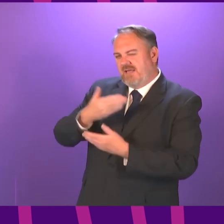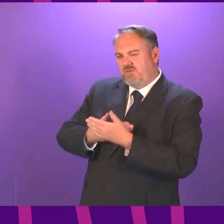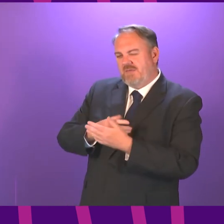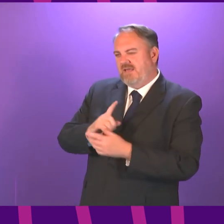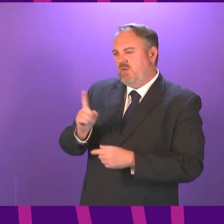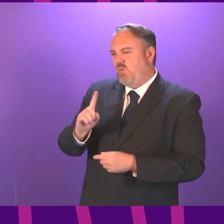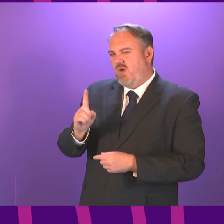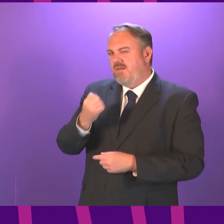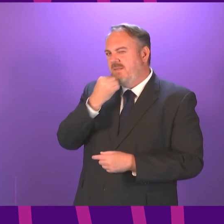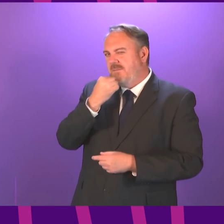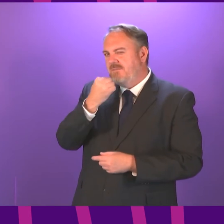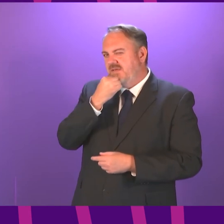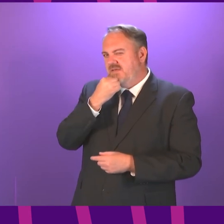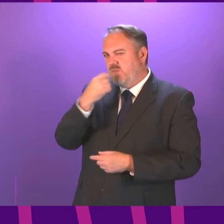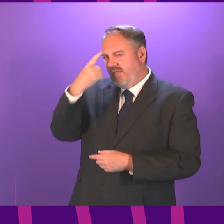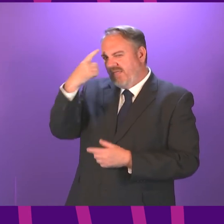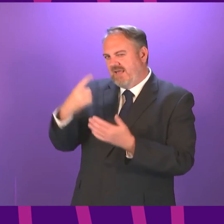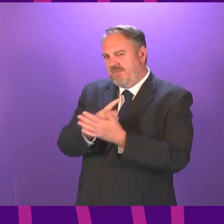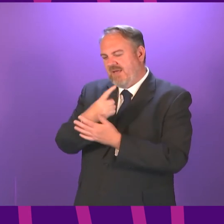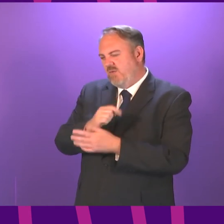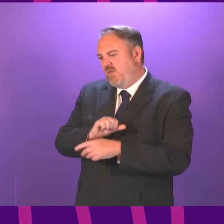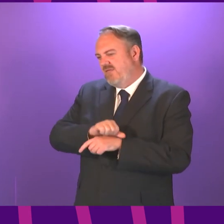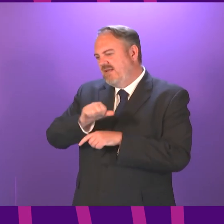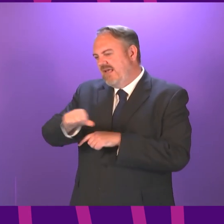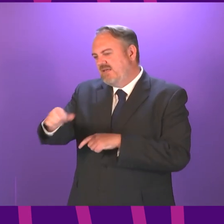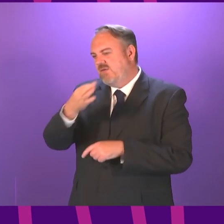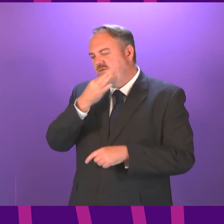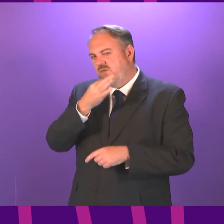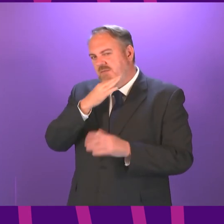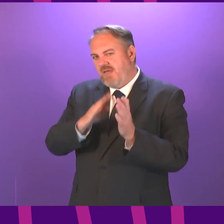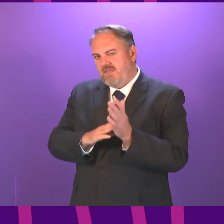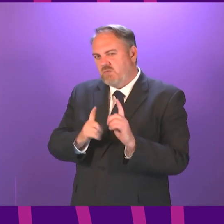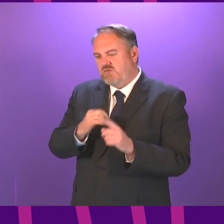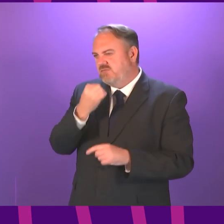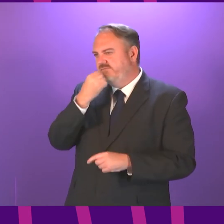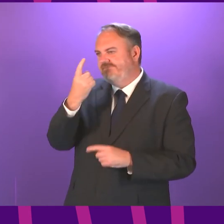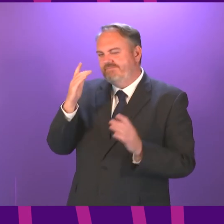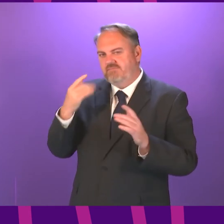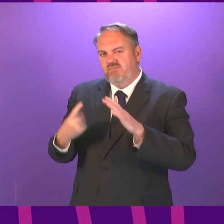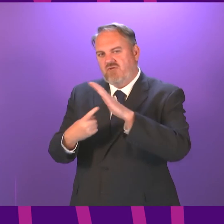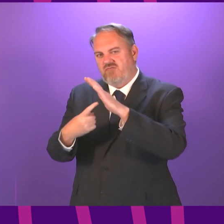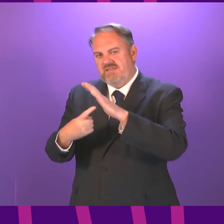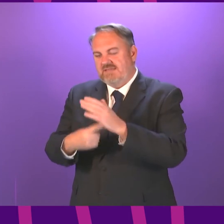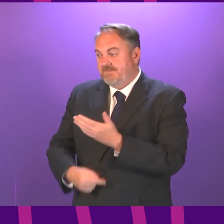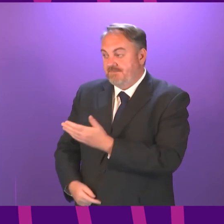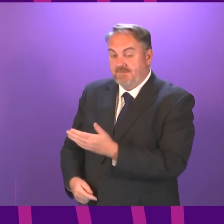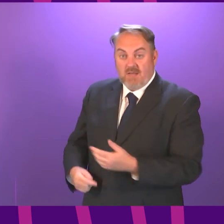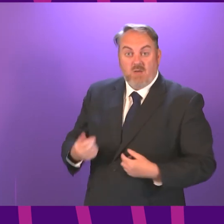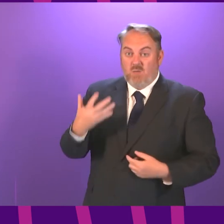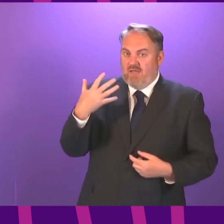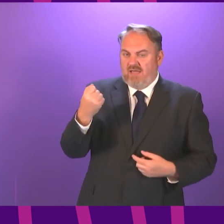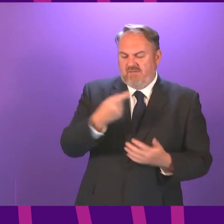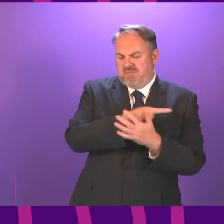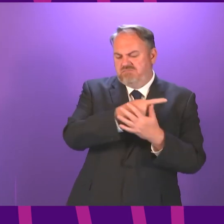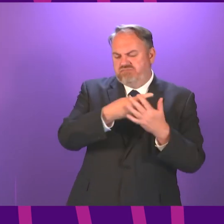figures we'll really be focusing on first minister we've always relied on a range of indicators and criteria we combine that